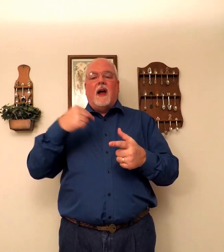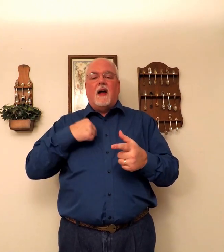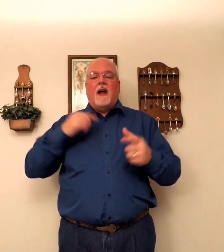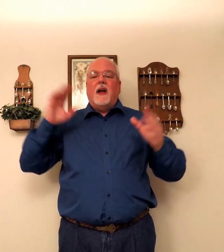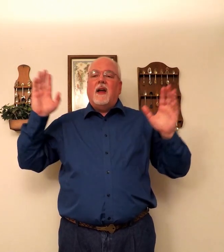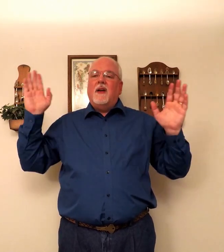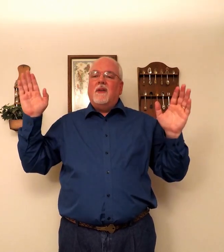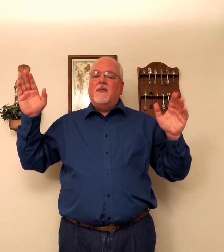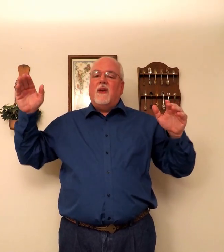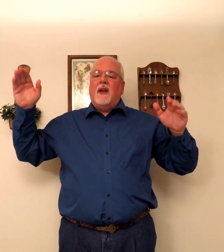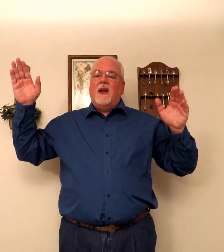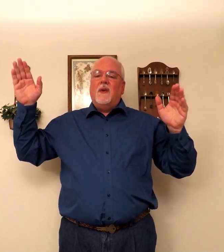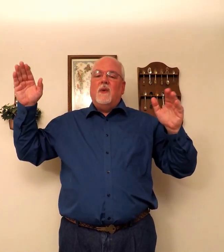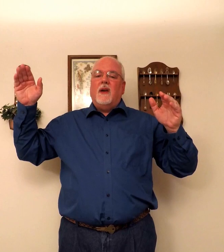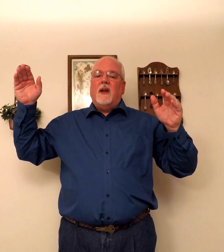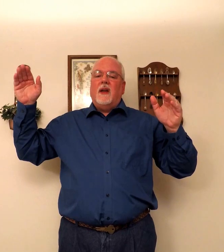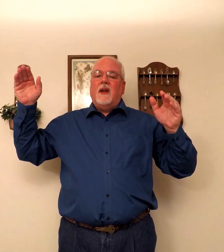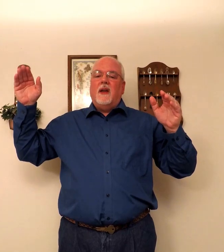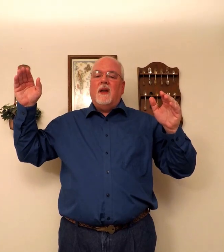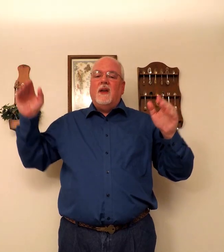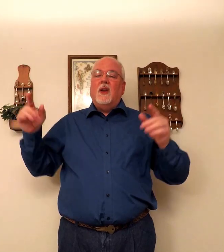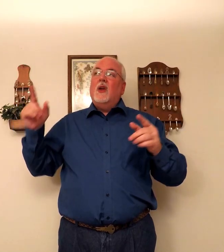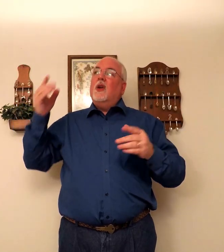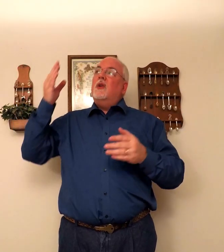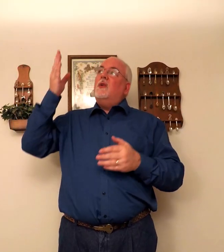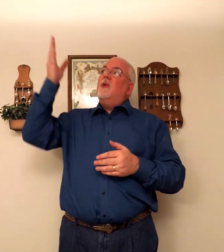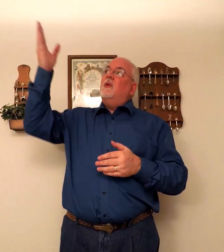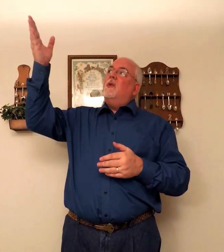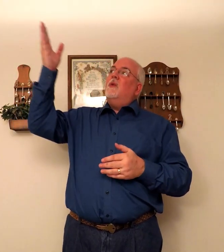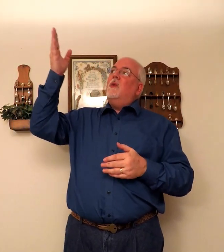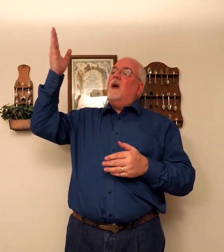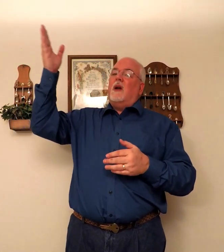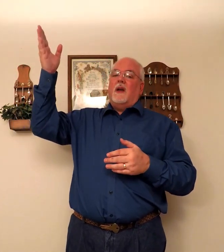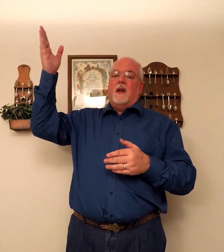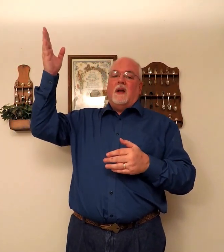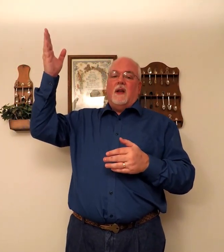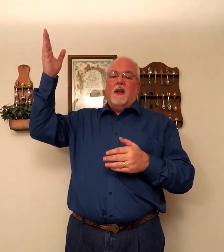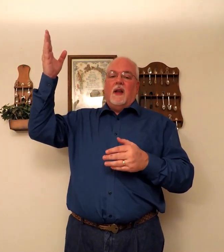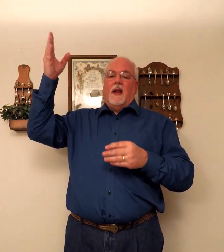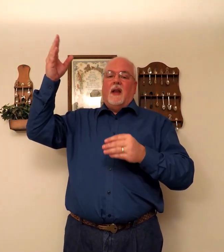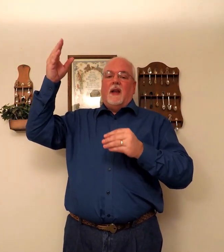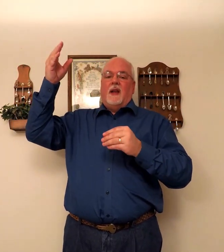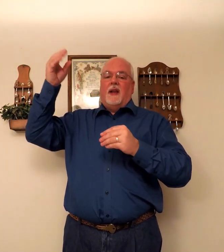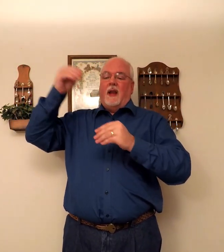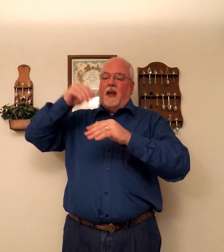I'll fly away. To. Uh. Land.